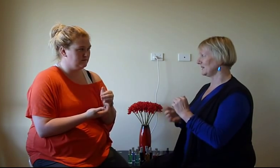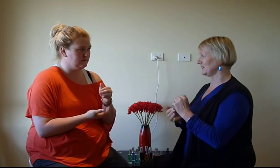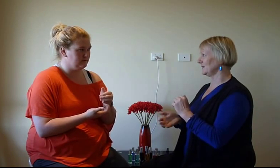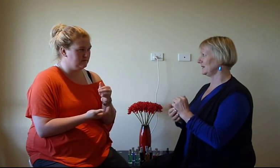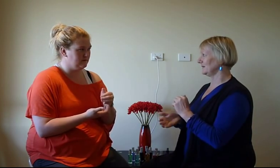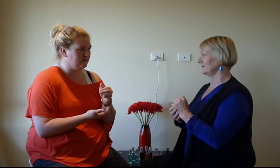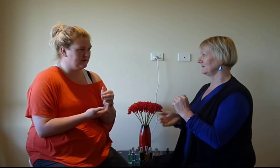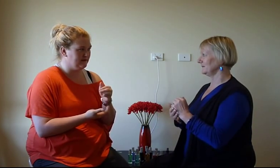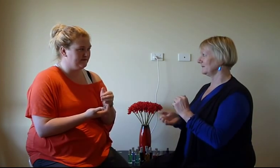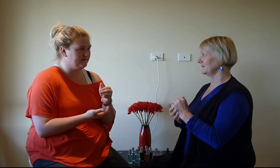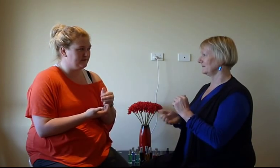my stomach.